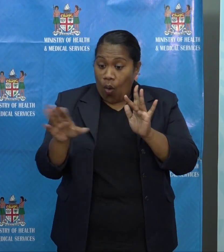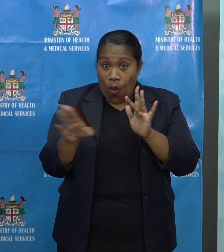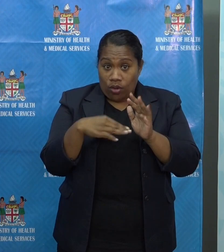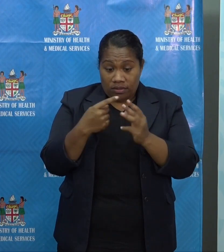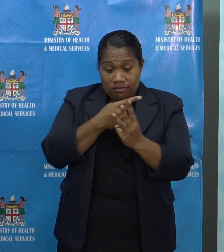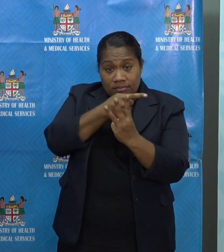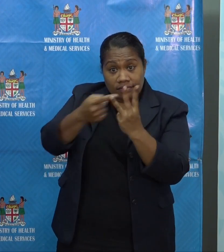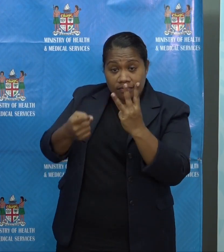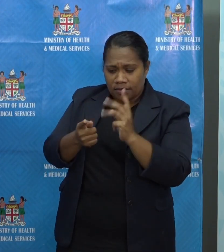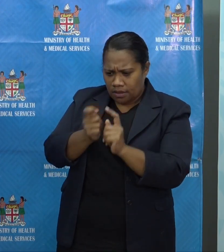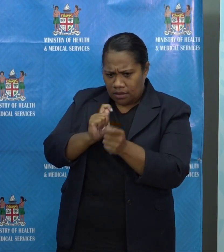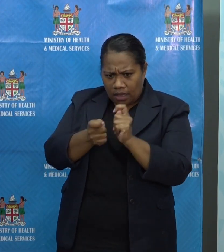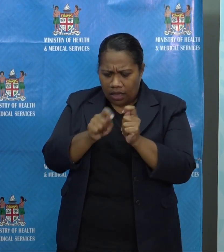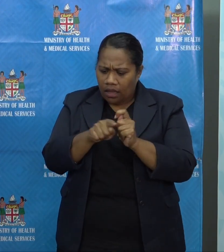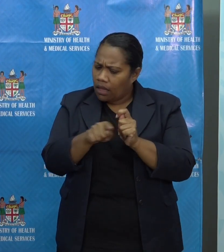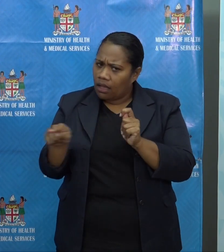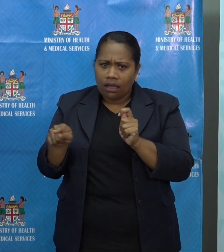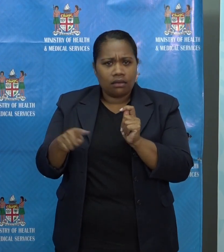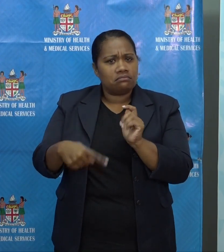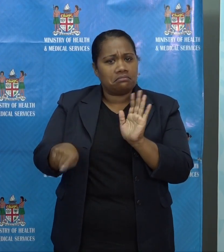negative for COVID-19.